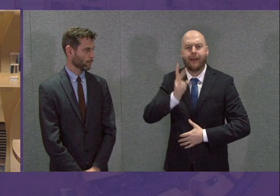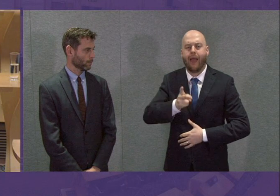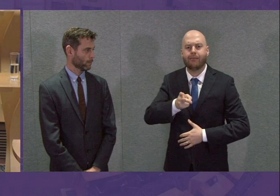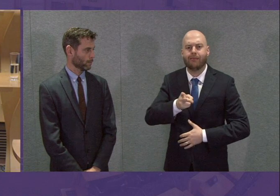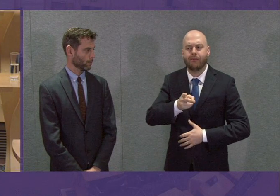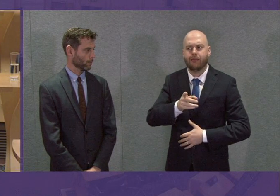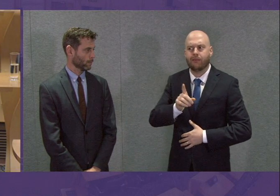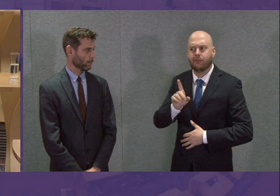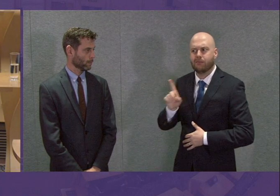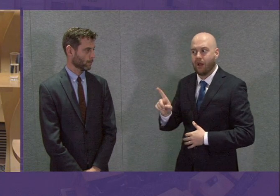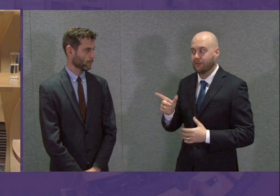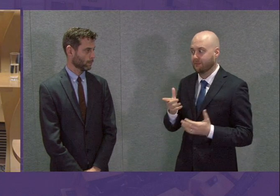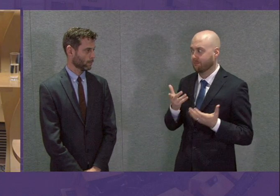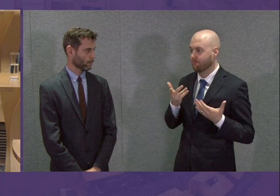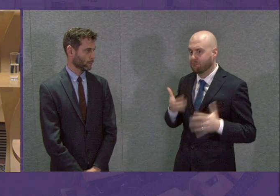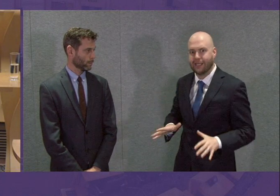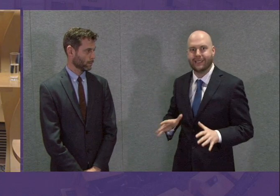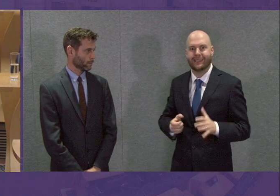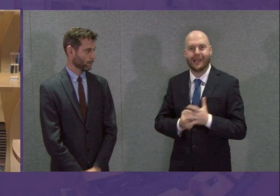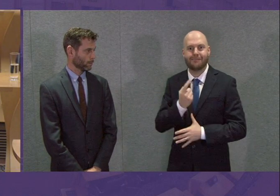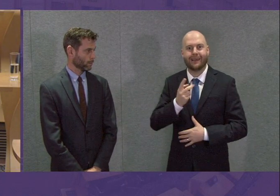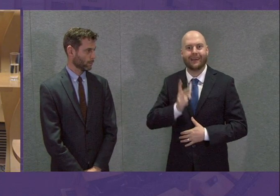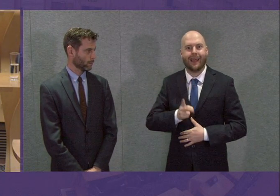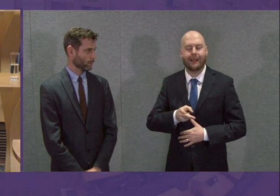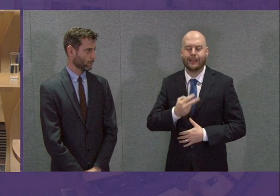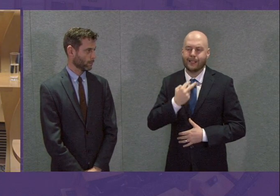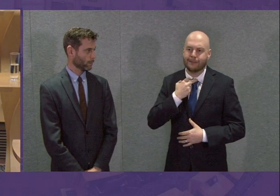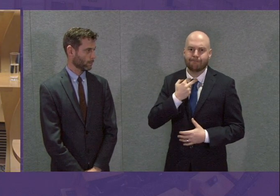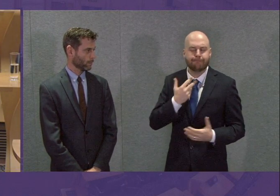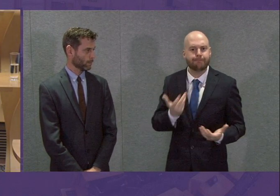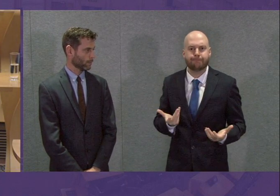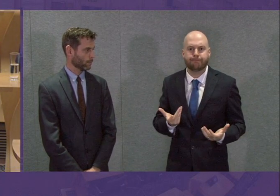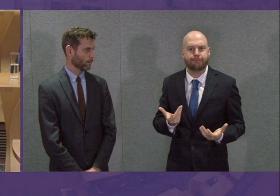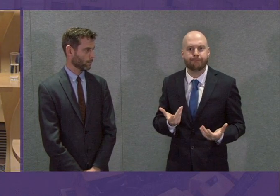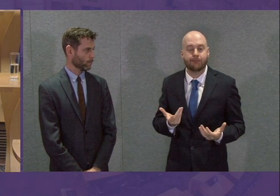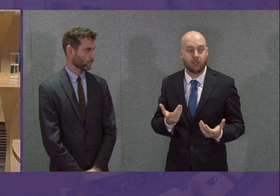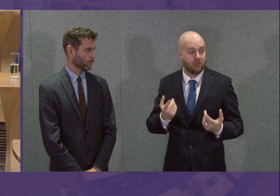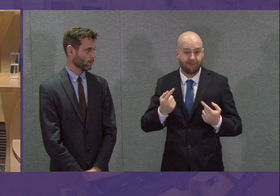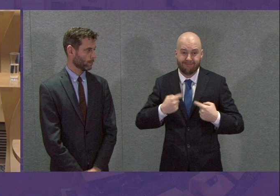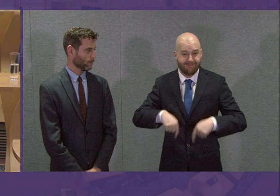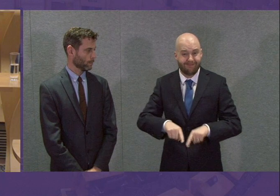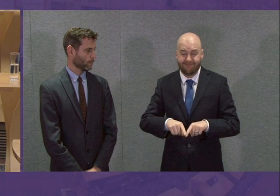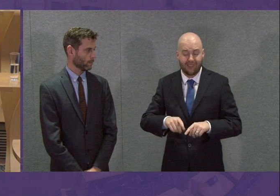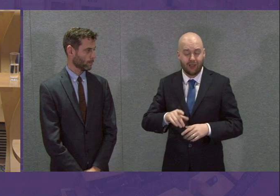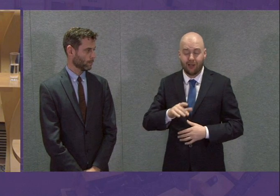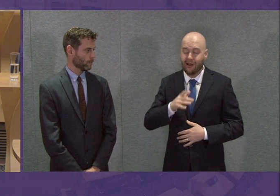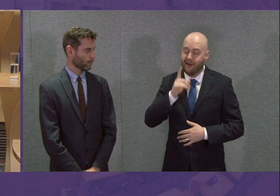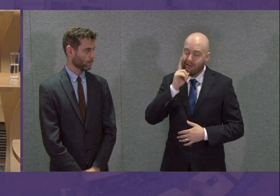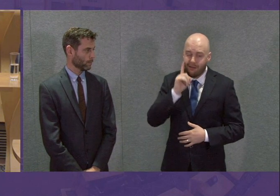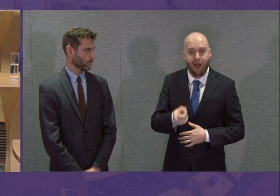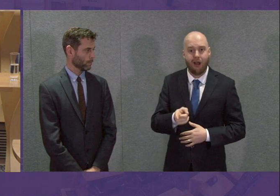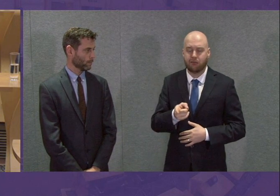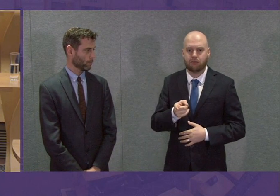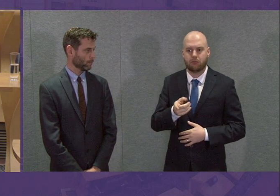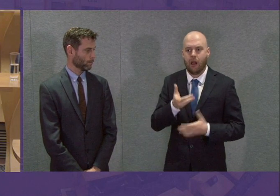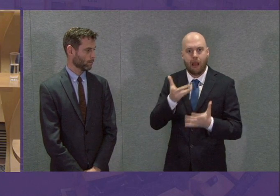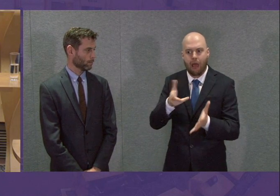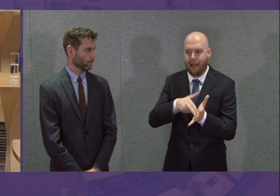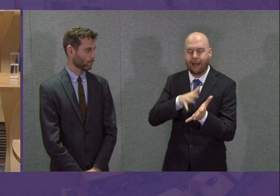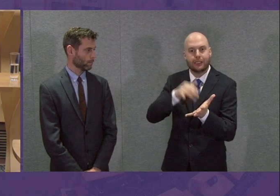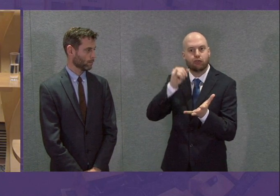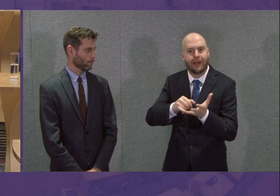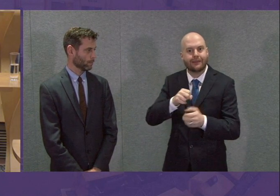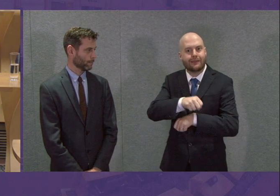been repeated. We all know that we really can't afford to put our frontline NHS staff, our key